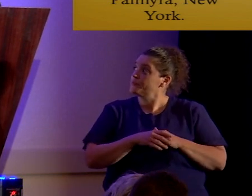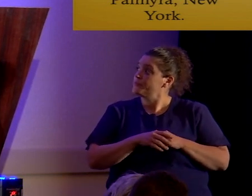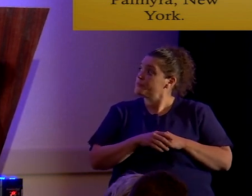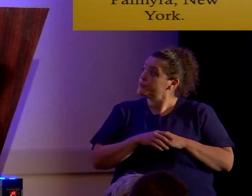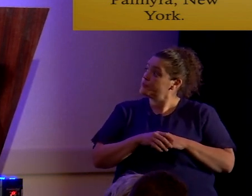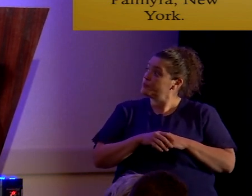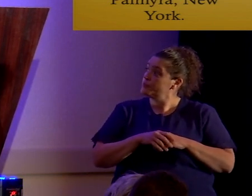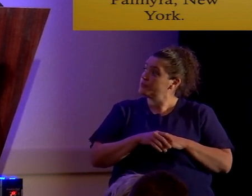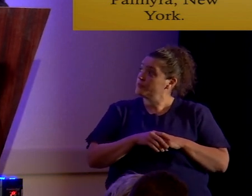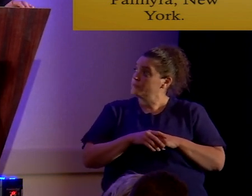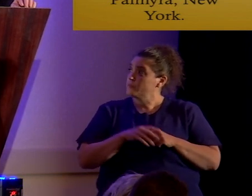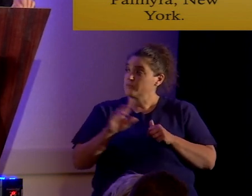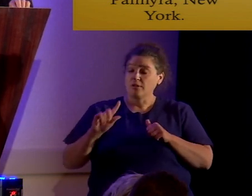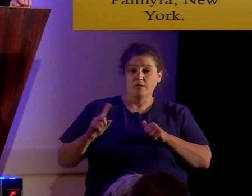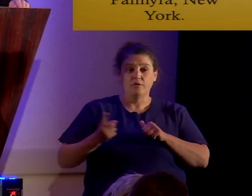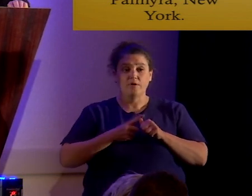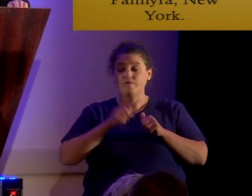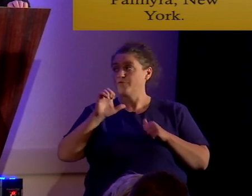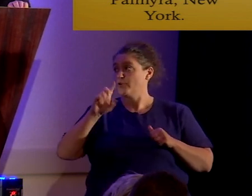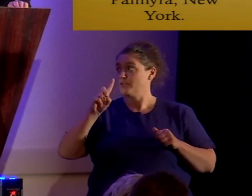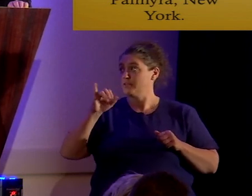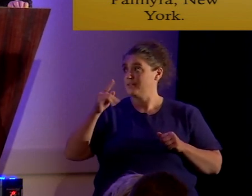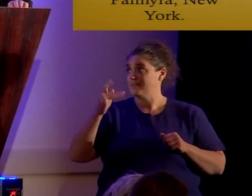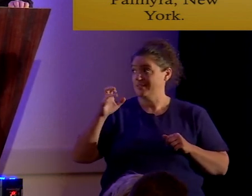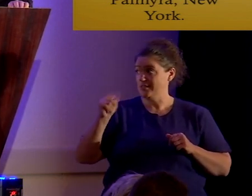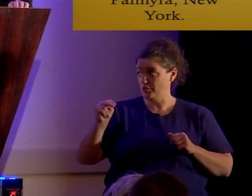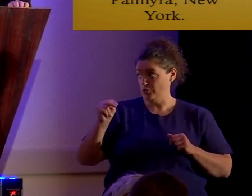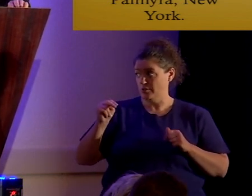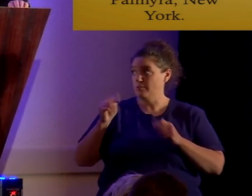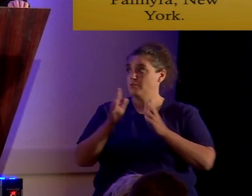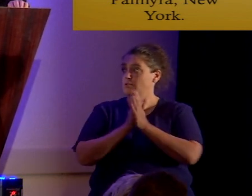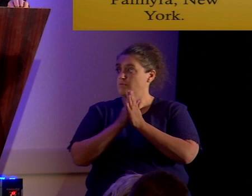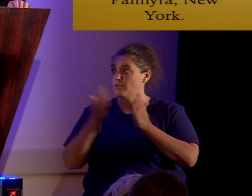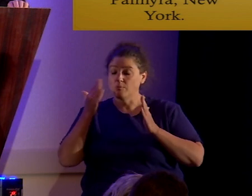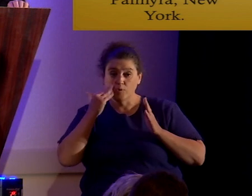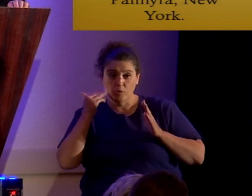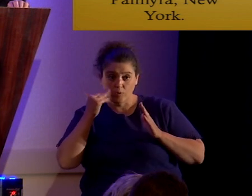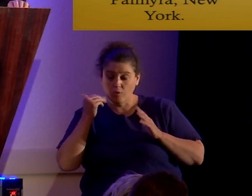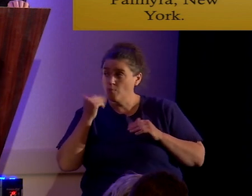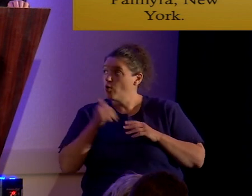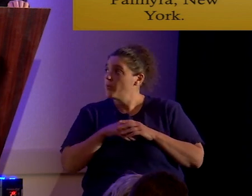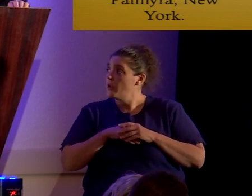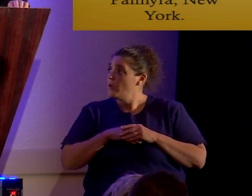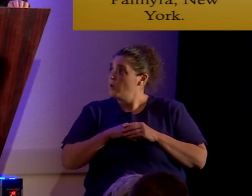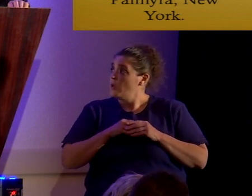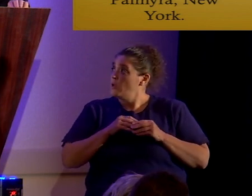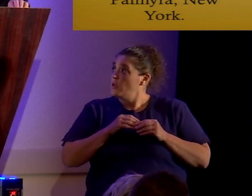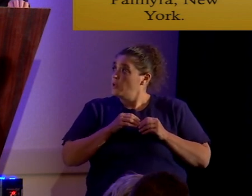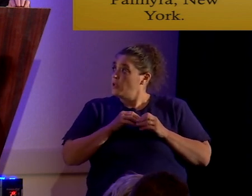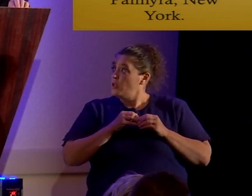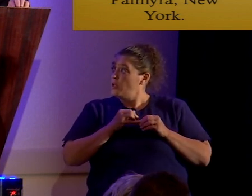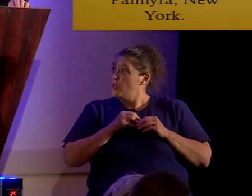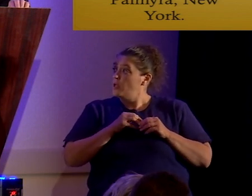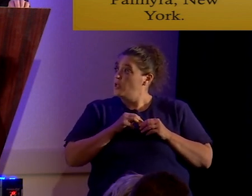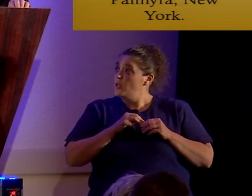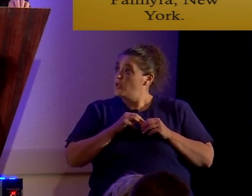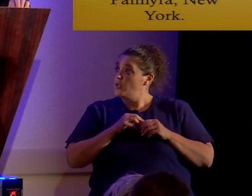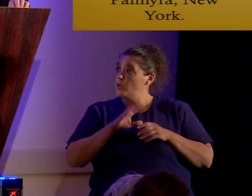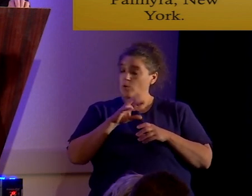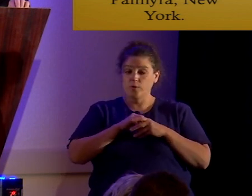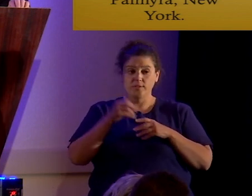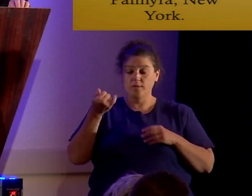The first edition of the Book of Mormon, and it now has the second M in it, uh, was in